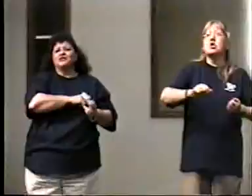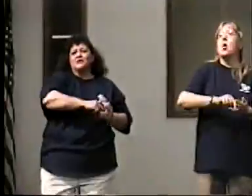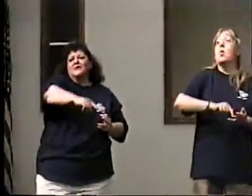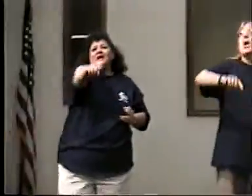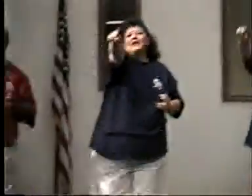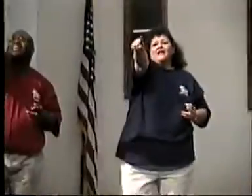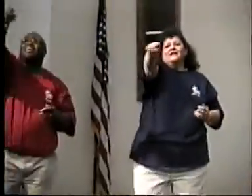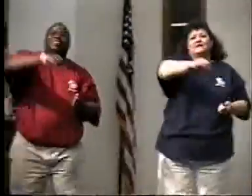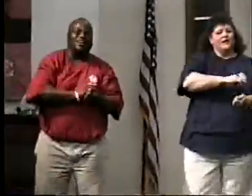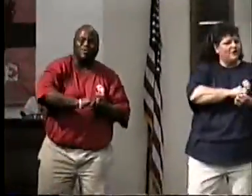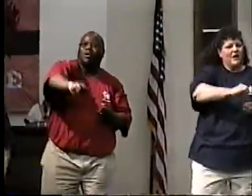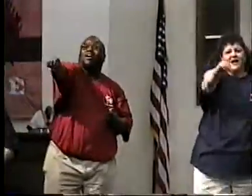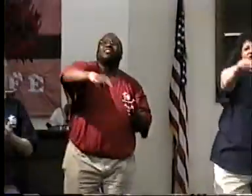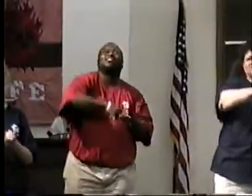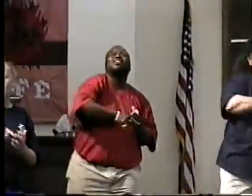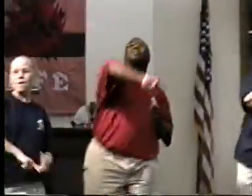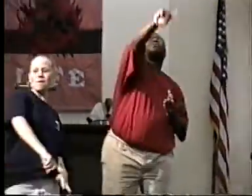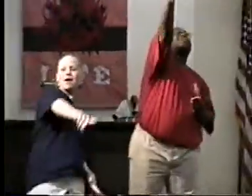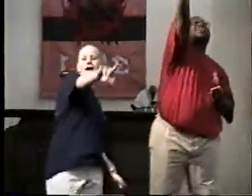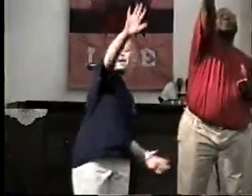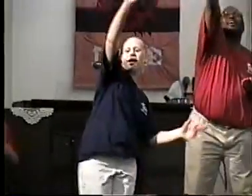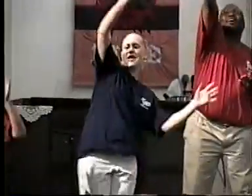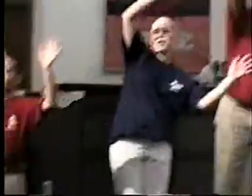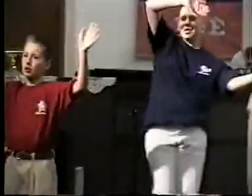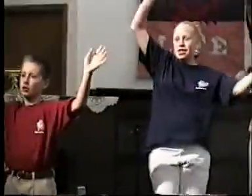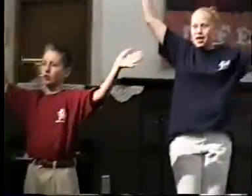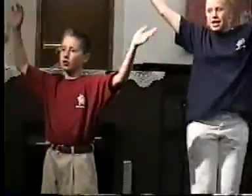away You're washed away You're